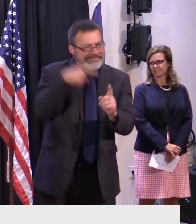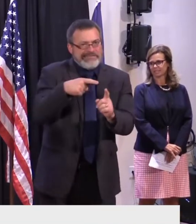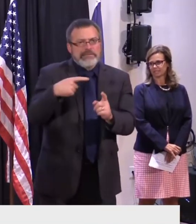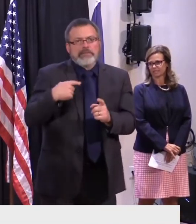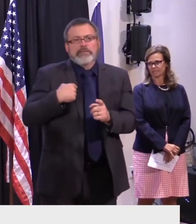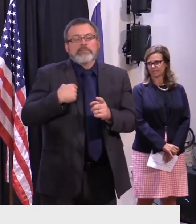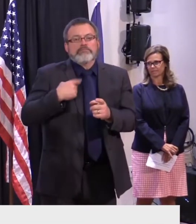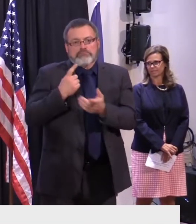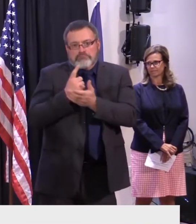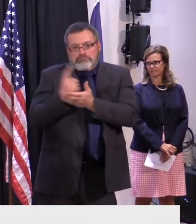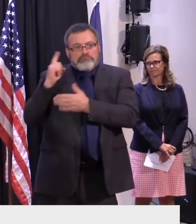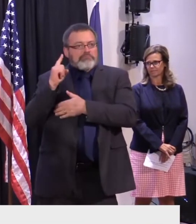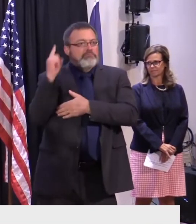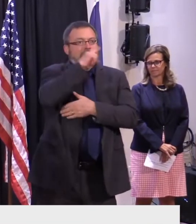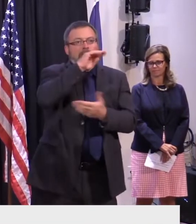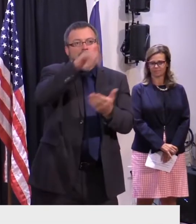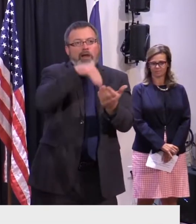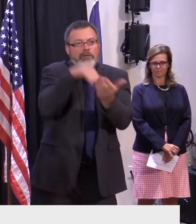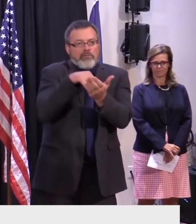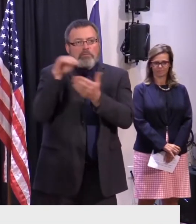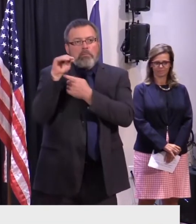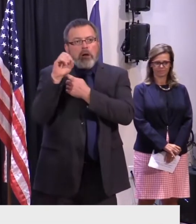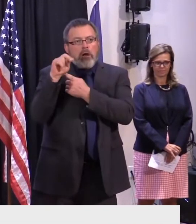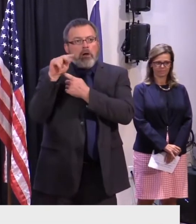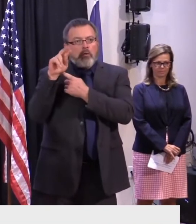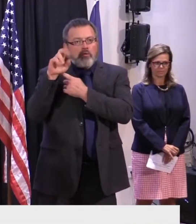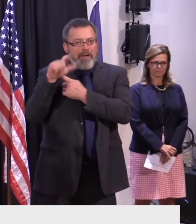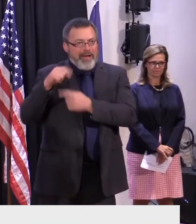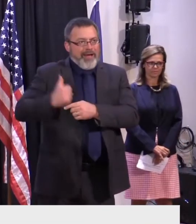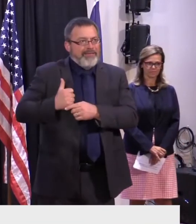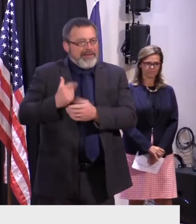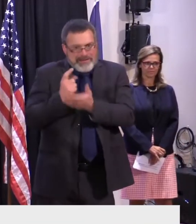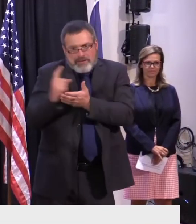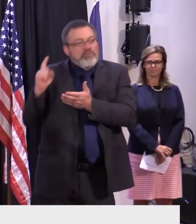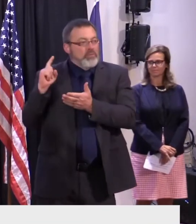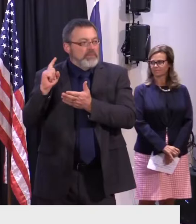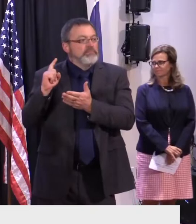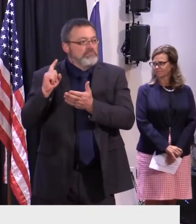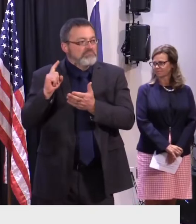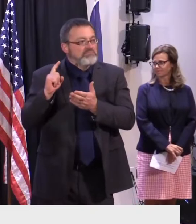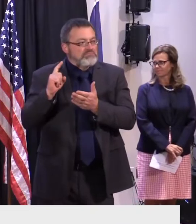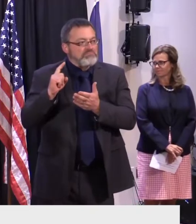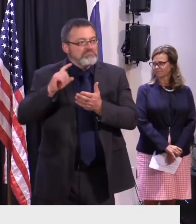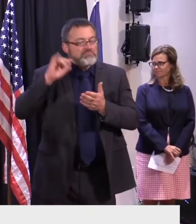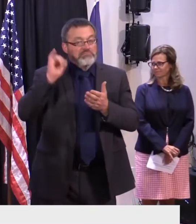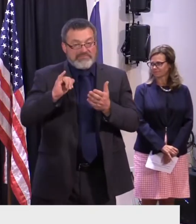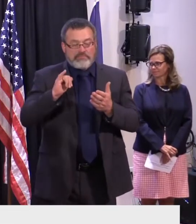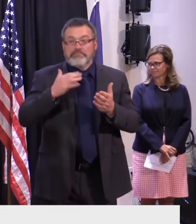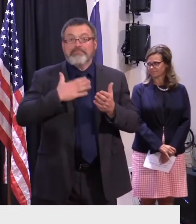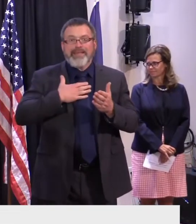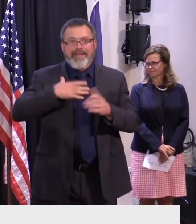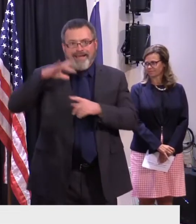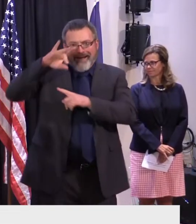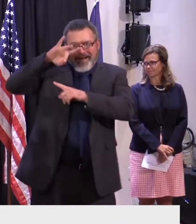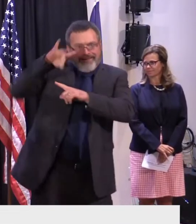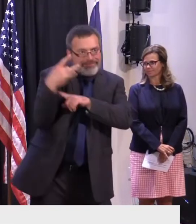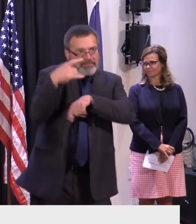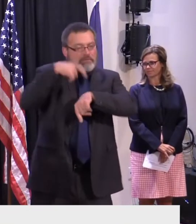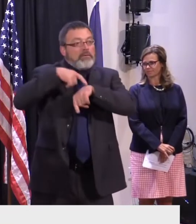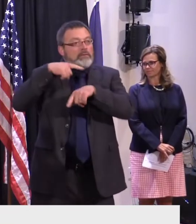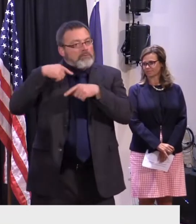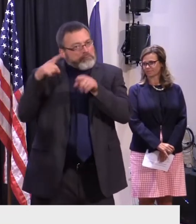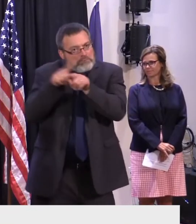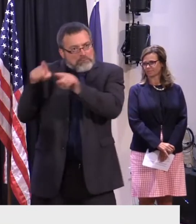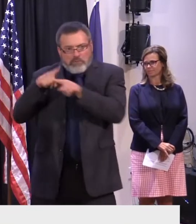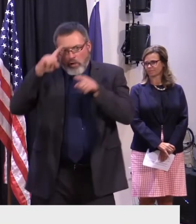which was my eighth official visit to Canada as governor. My team and I met with many